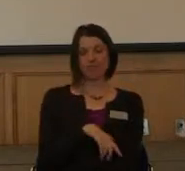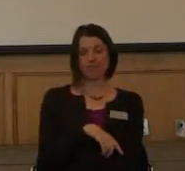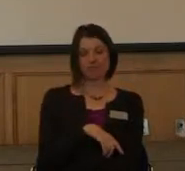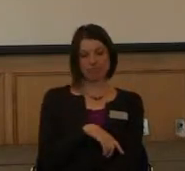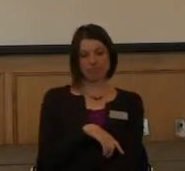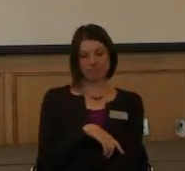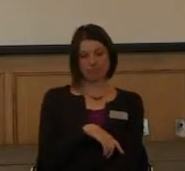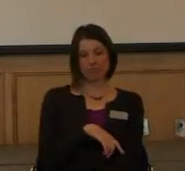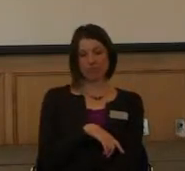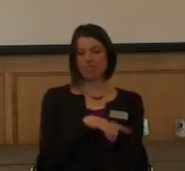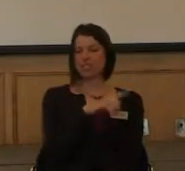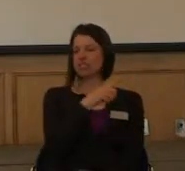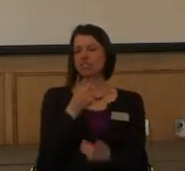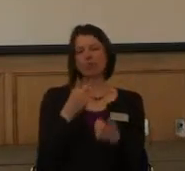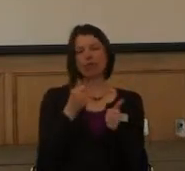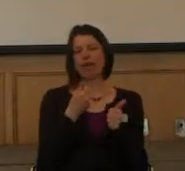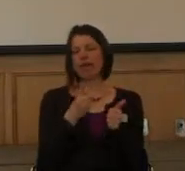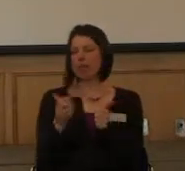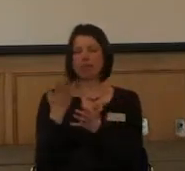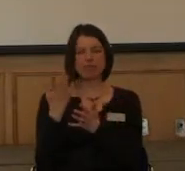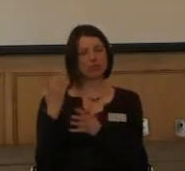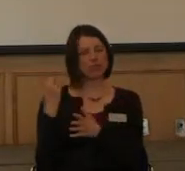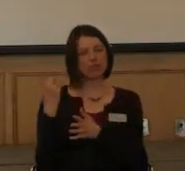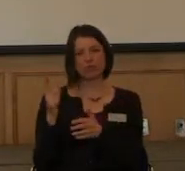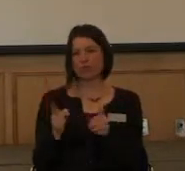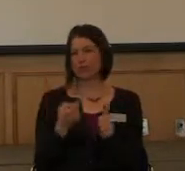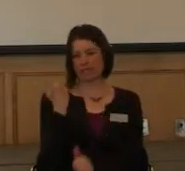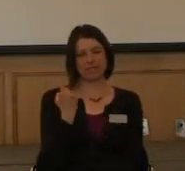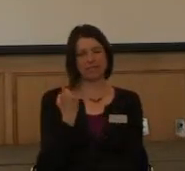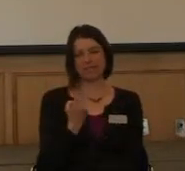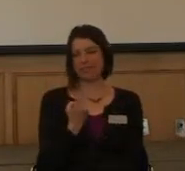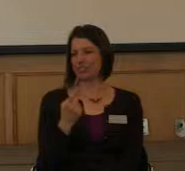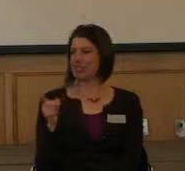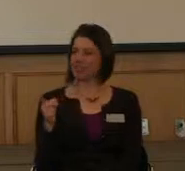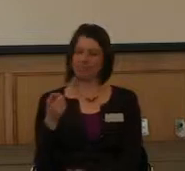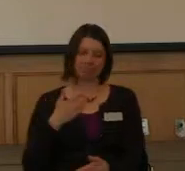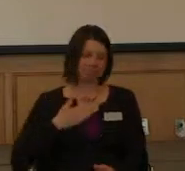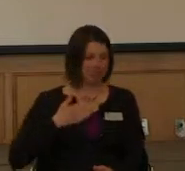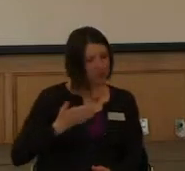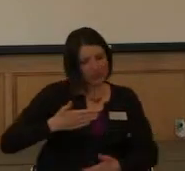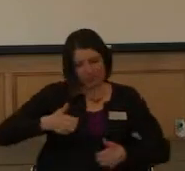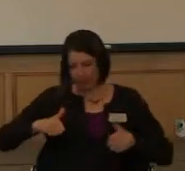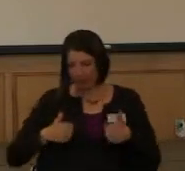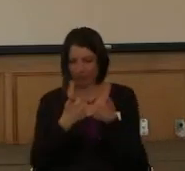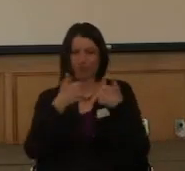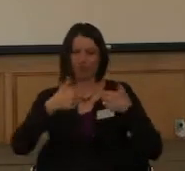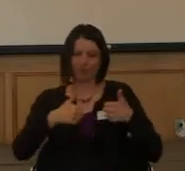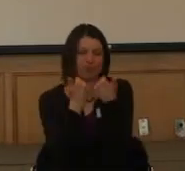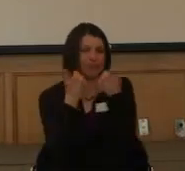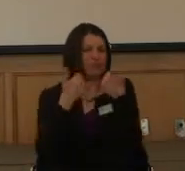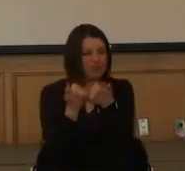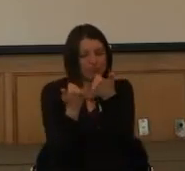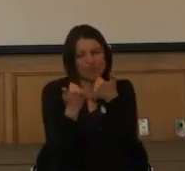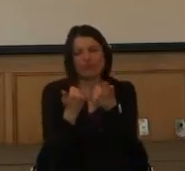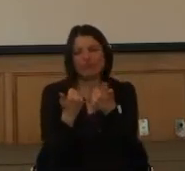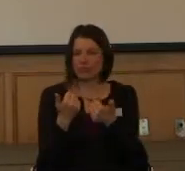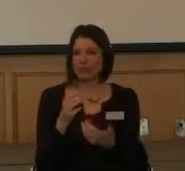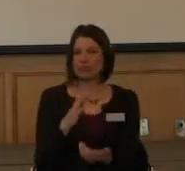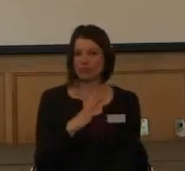you know, she'll try anything once. You know, there are challenges that we can work on.